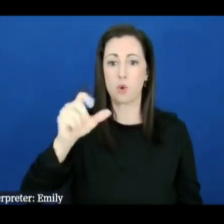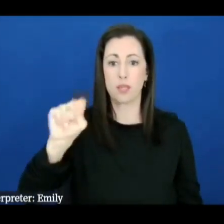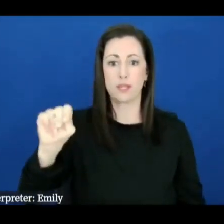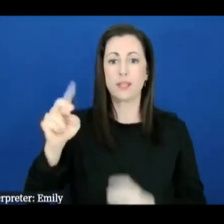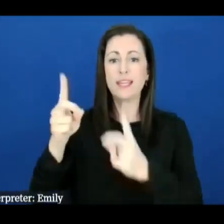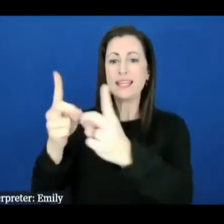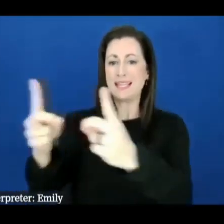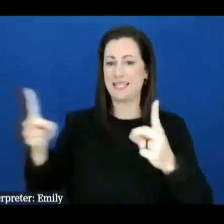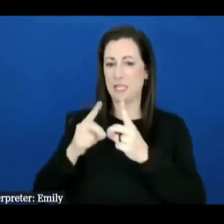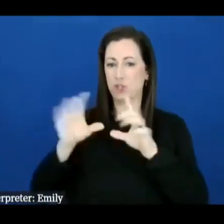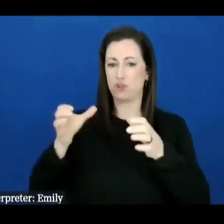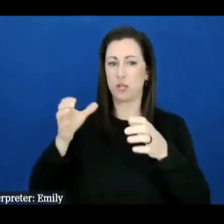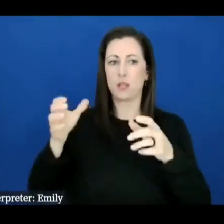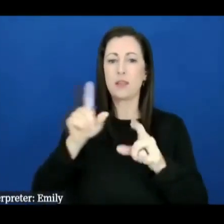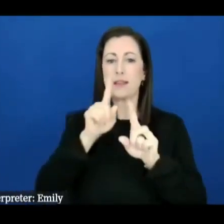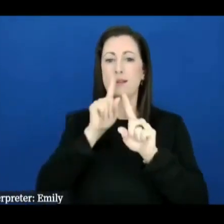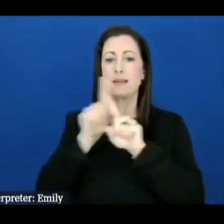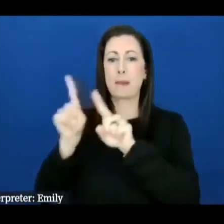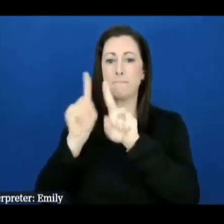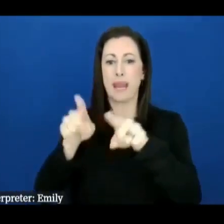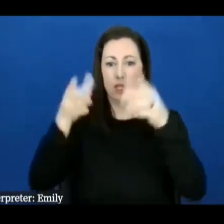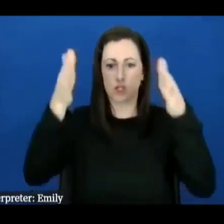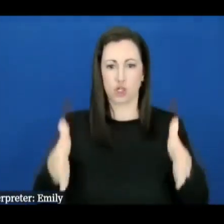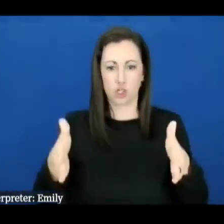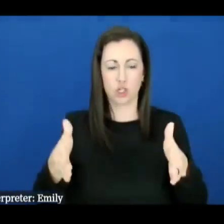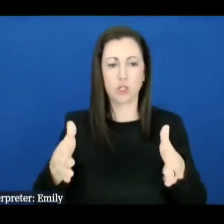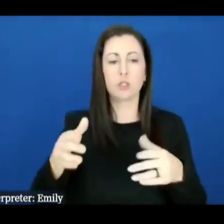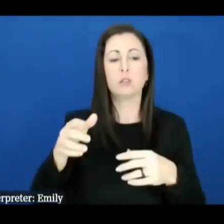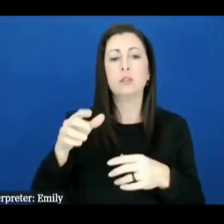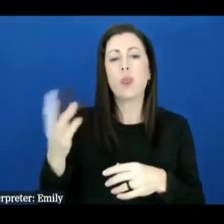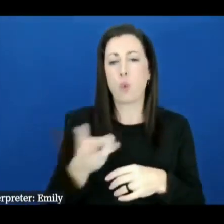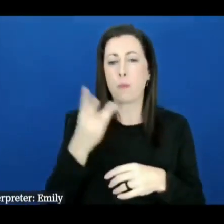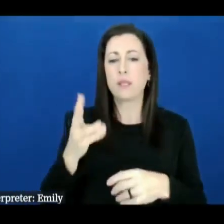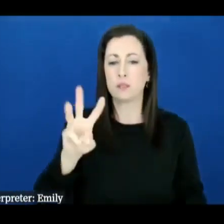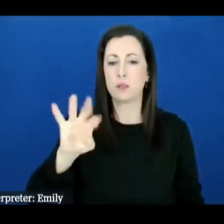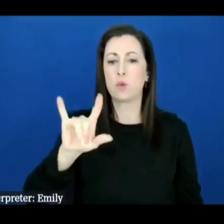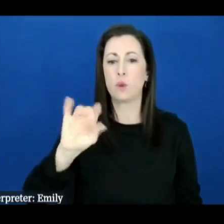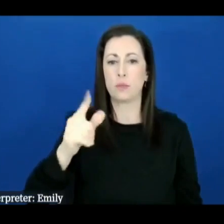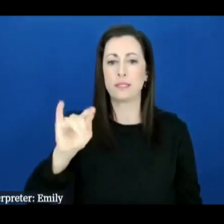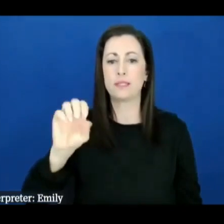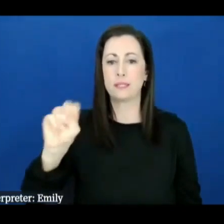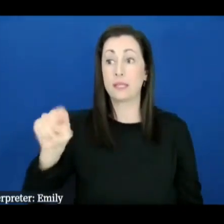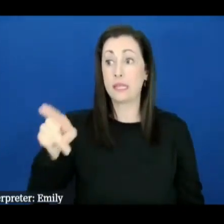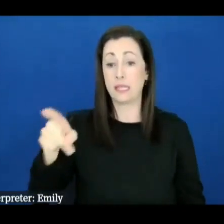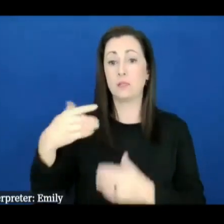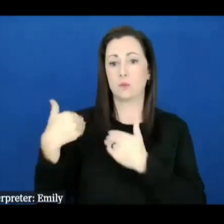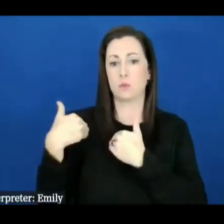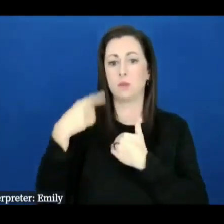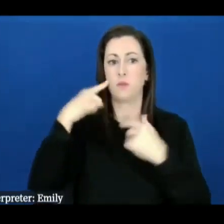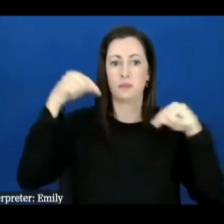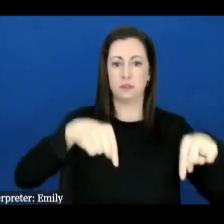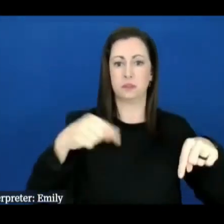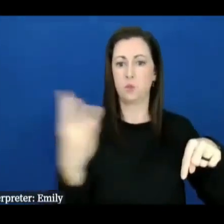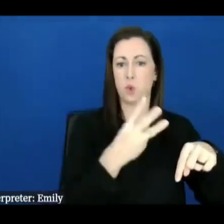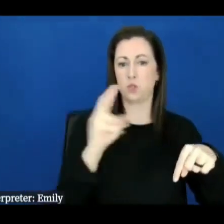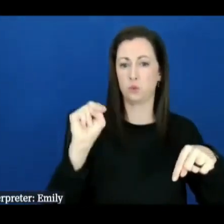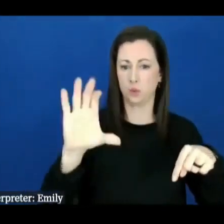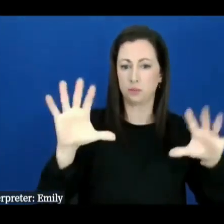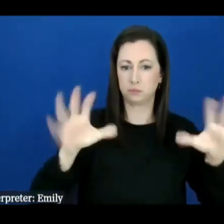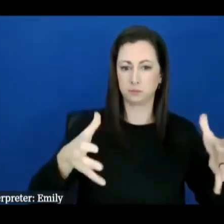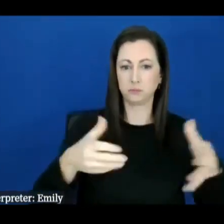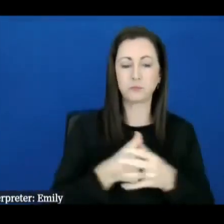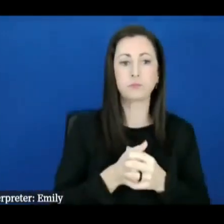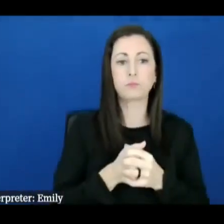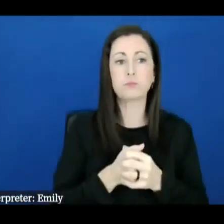and he is responsible for this this recovery effort uh out in Western North Carolina and so the first thing I want to say is um